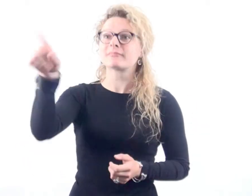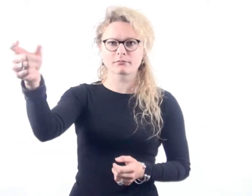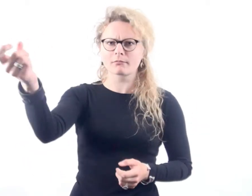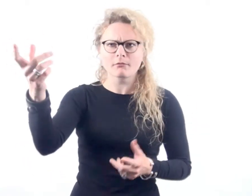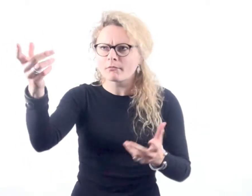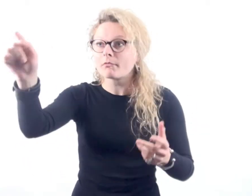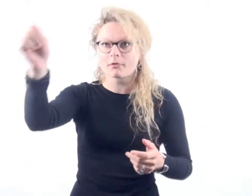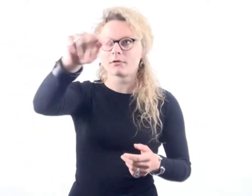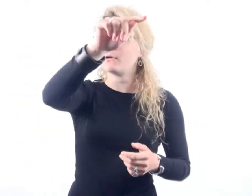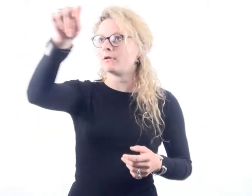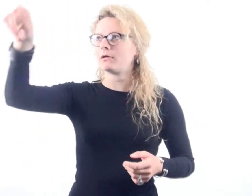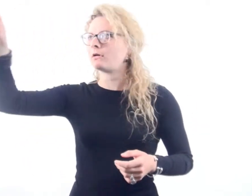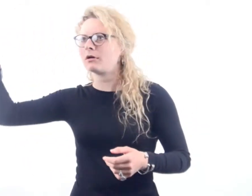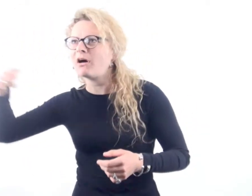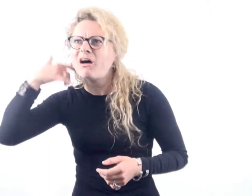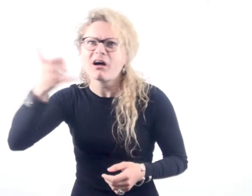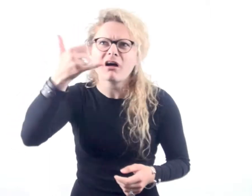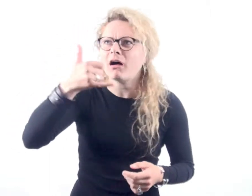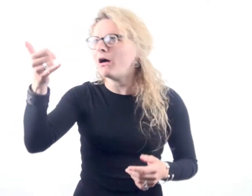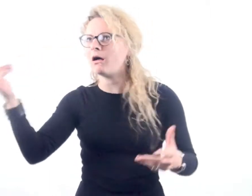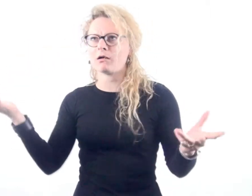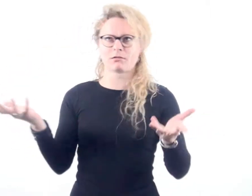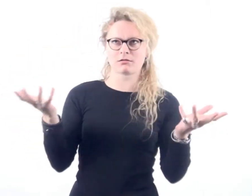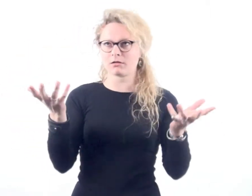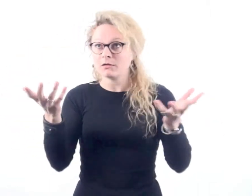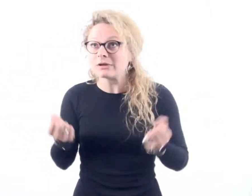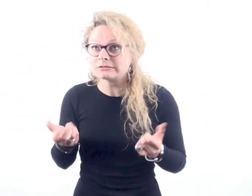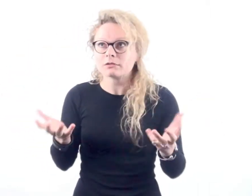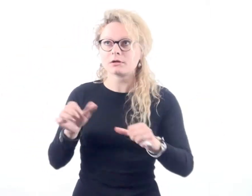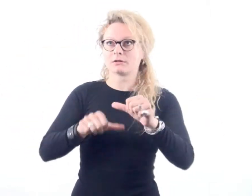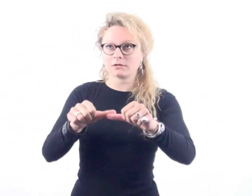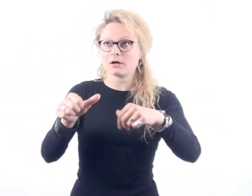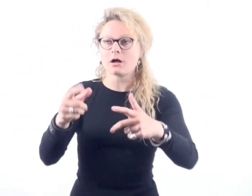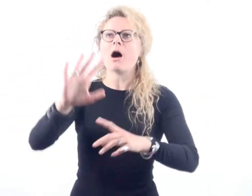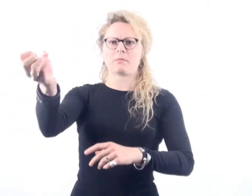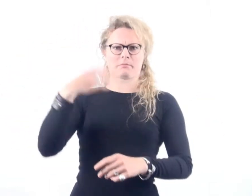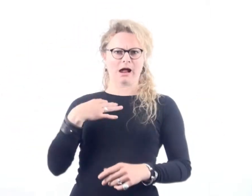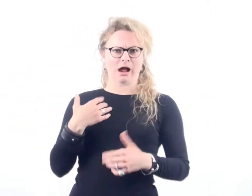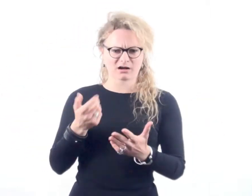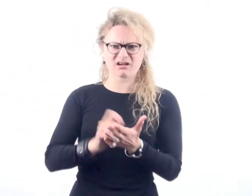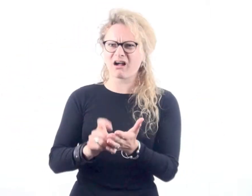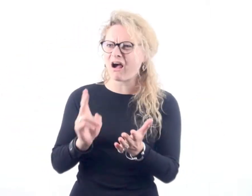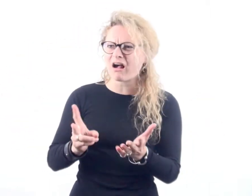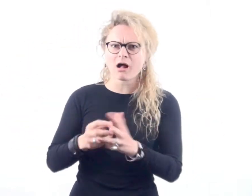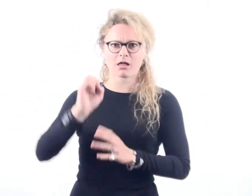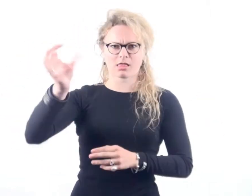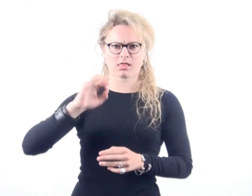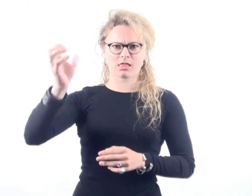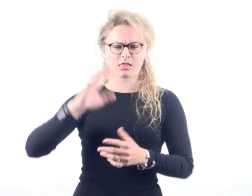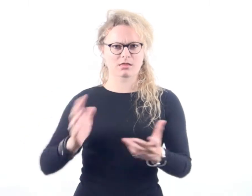while it's being processed, your application form is passed from advisor to advisor, you have to make hundreds of phone calls, and then it gets sent back to you and you're asked to